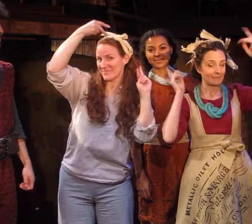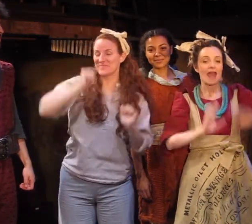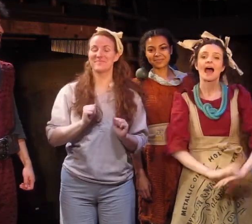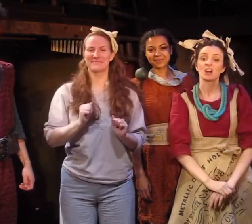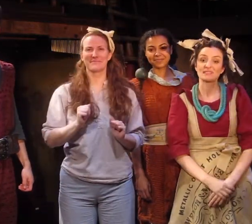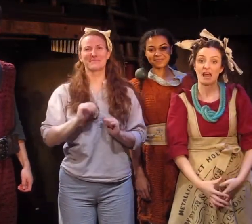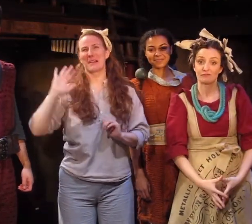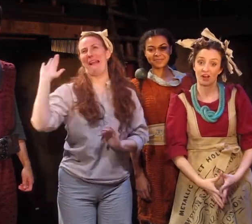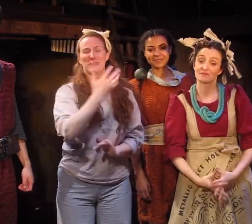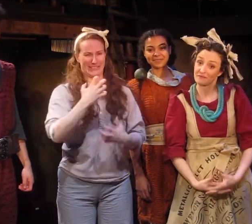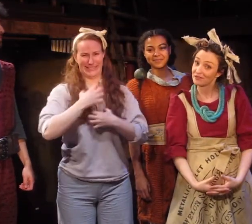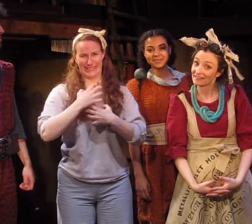And I'm terrified of everything.